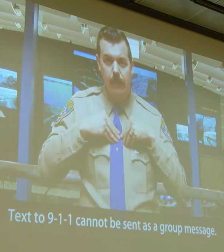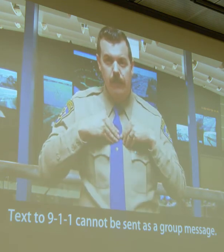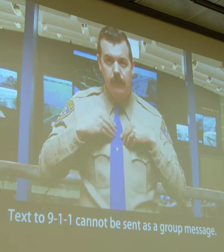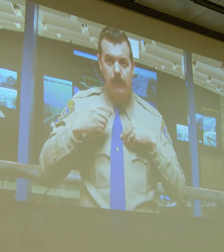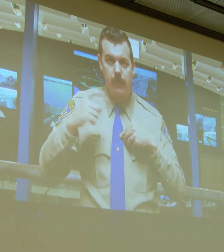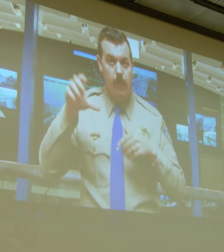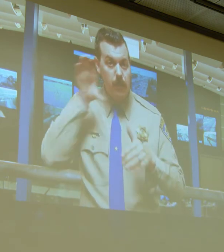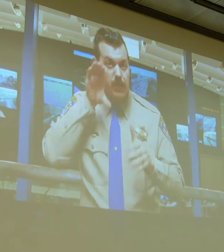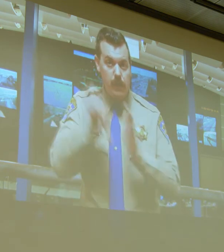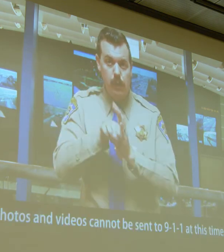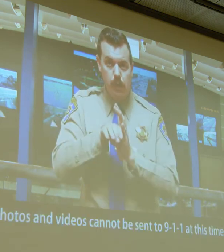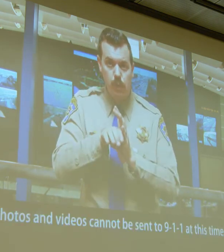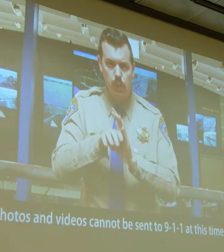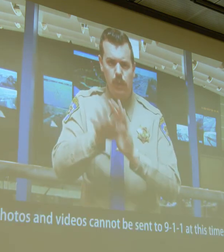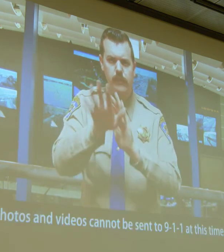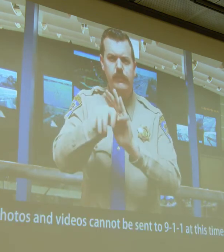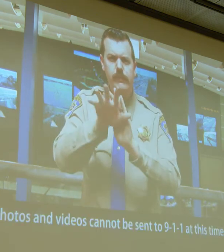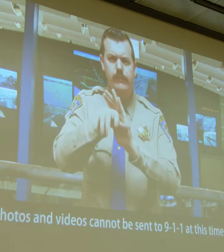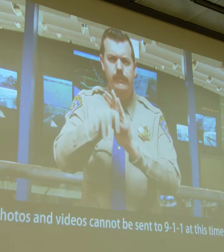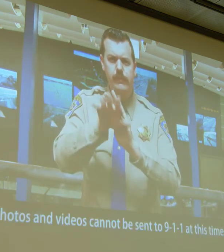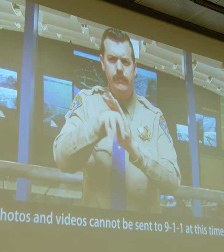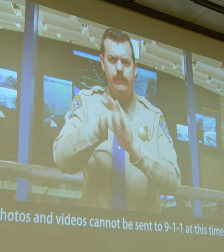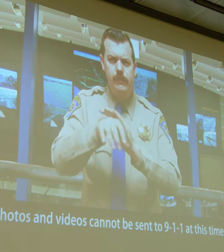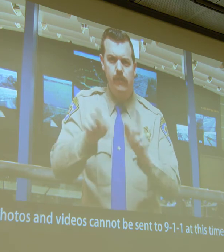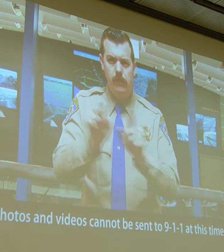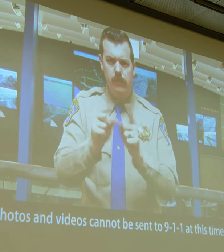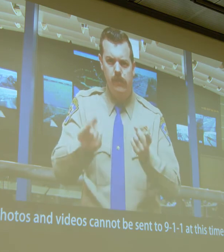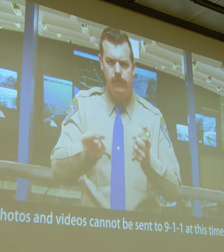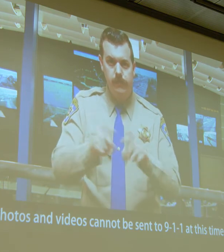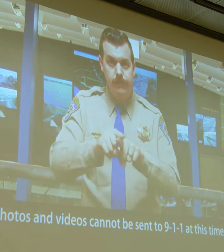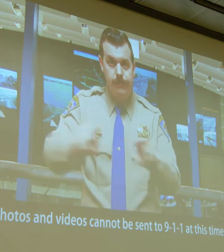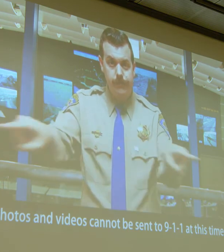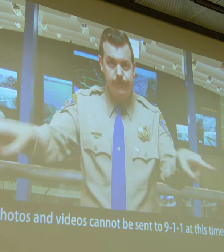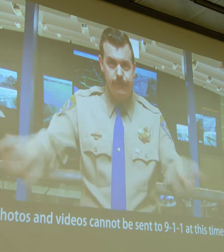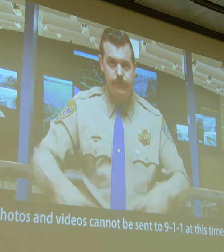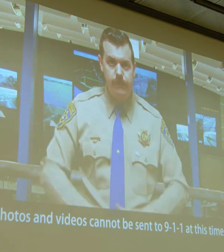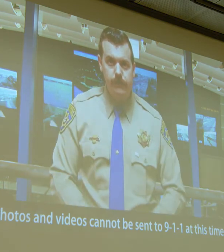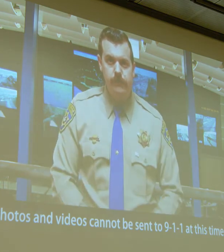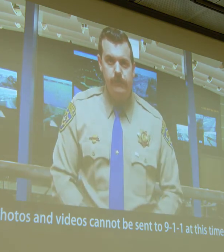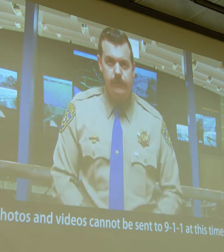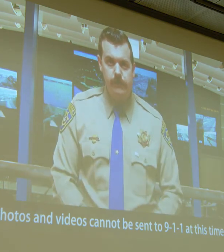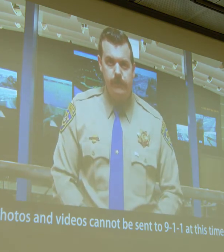message. Photos and videos cannot be sent to 911 at this time.